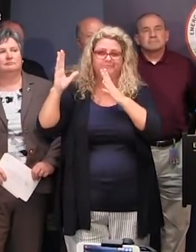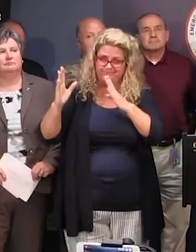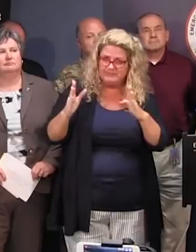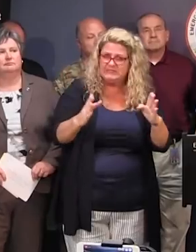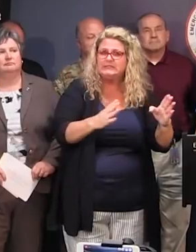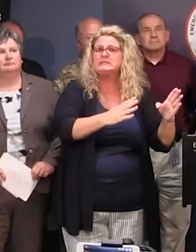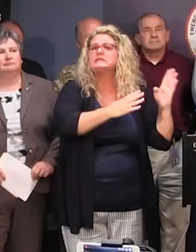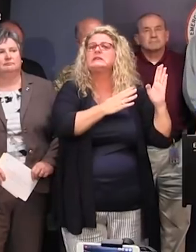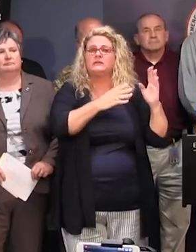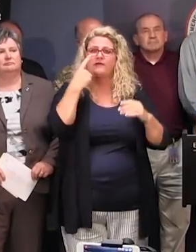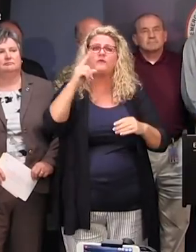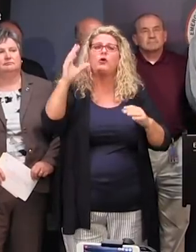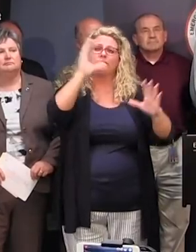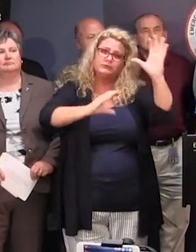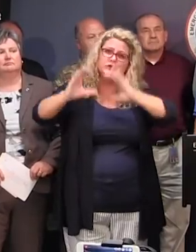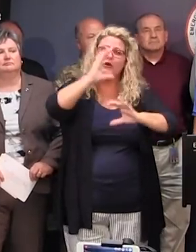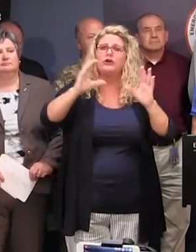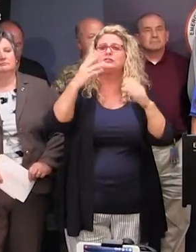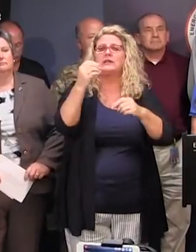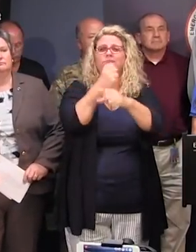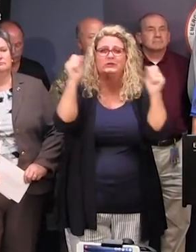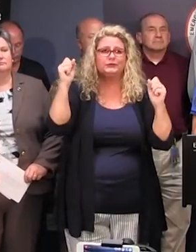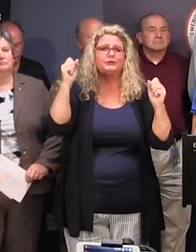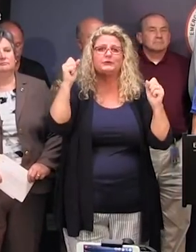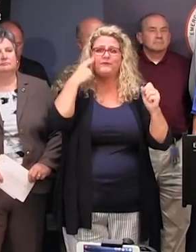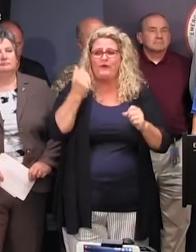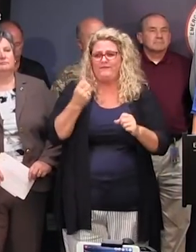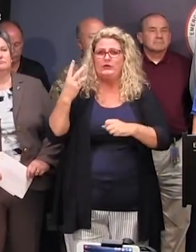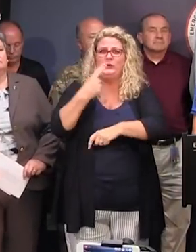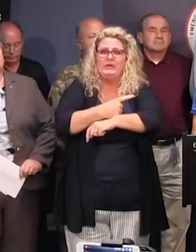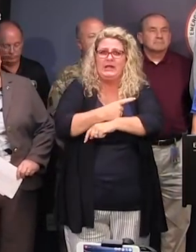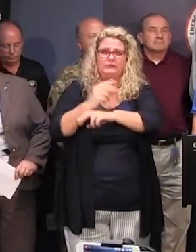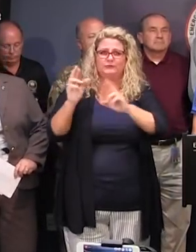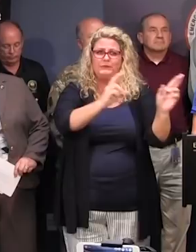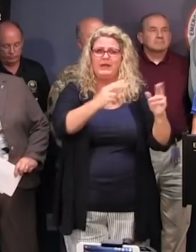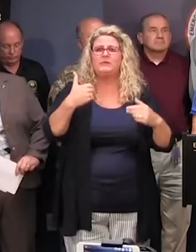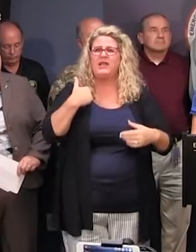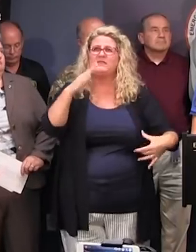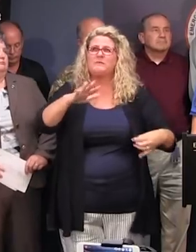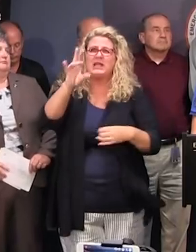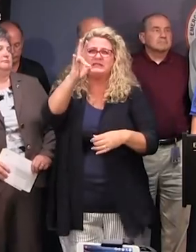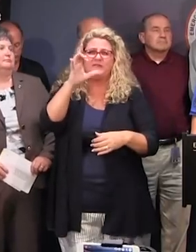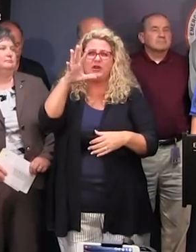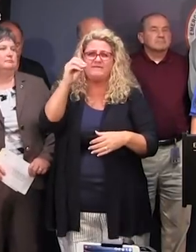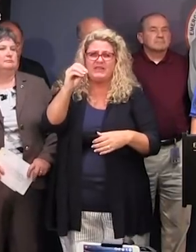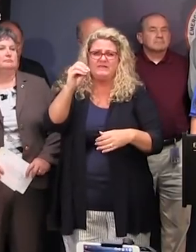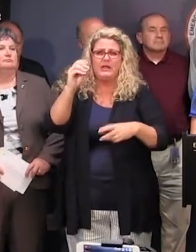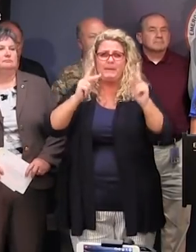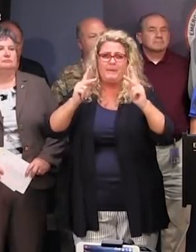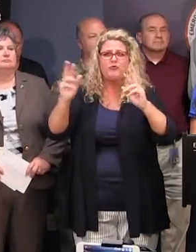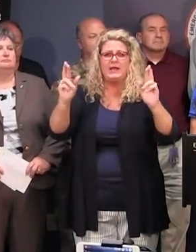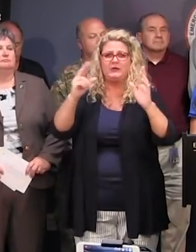preparation of search and rescue resources over the last few days. We now have about 750 rescue personnel